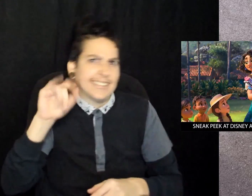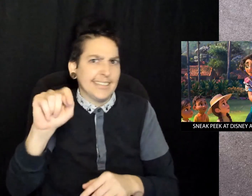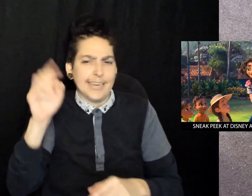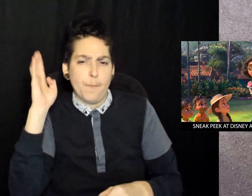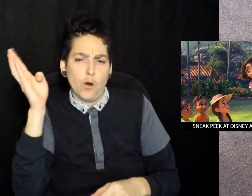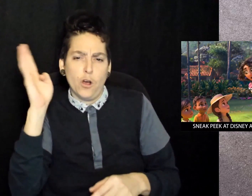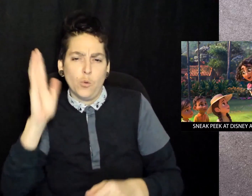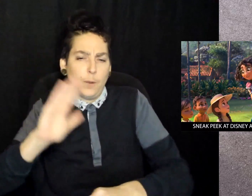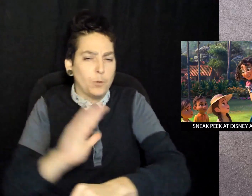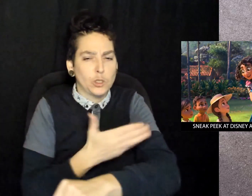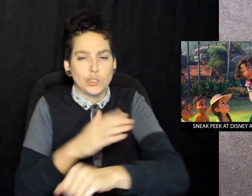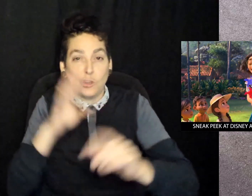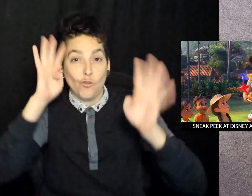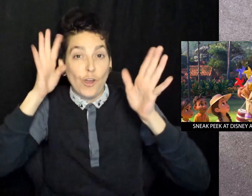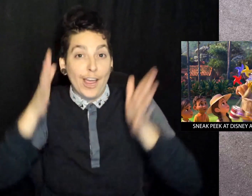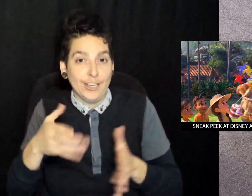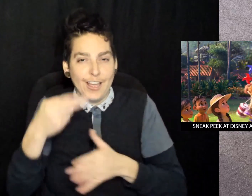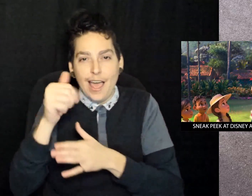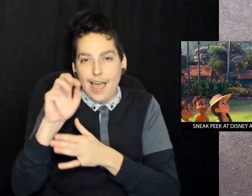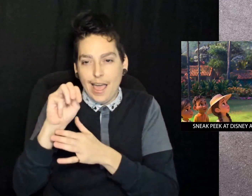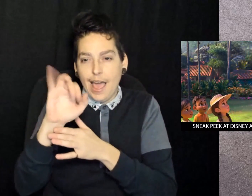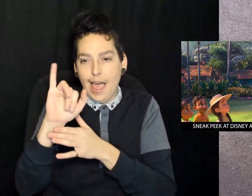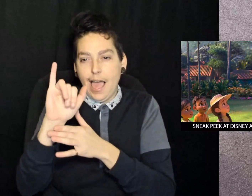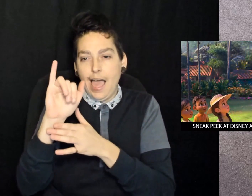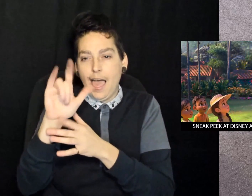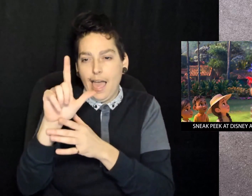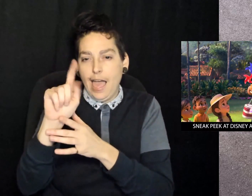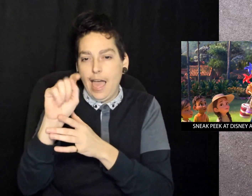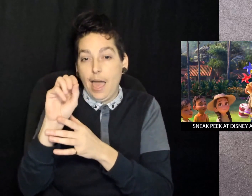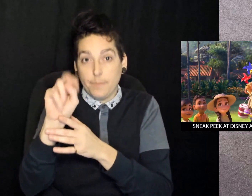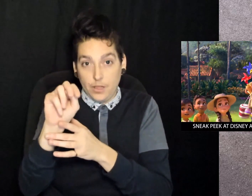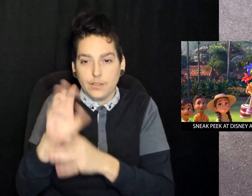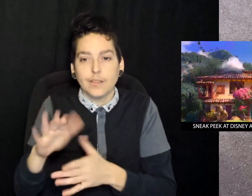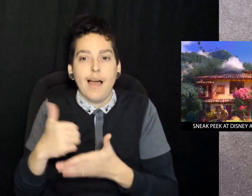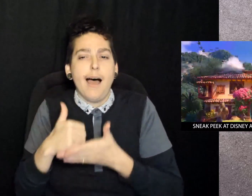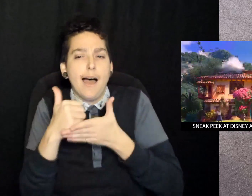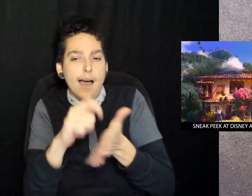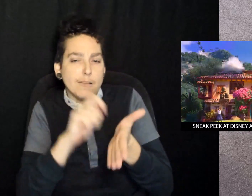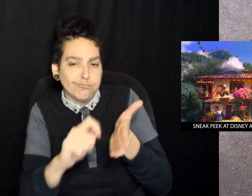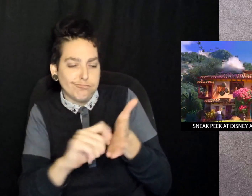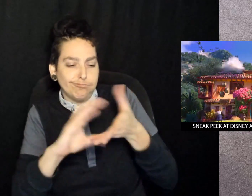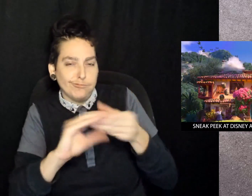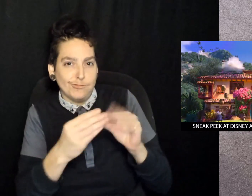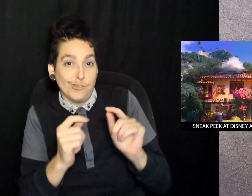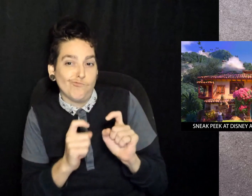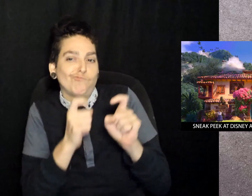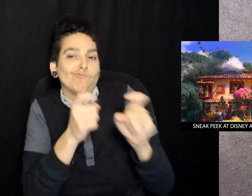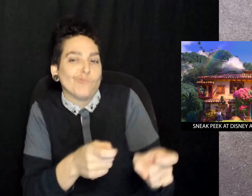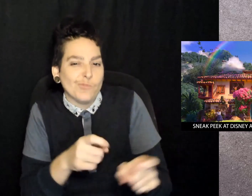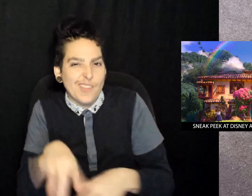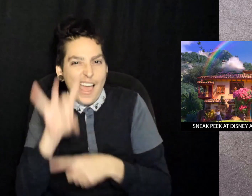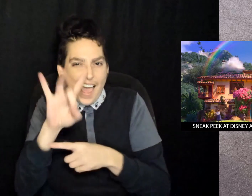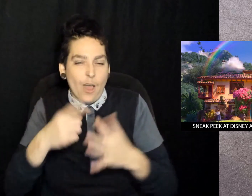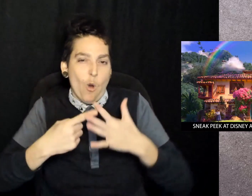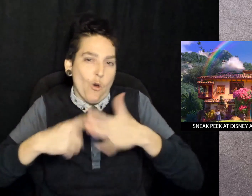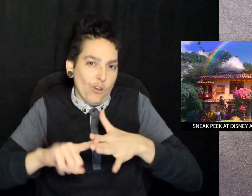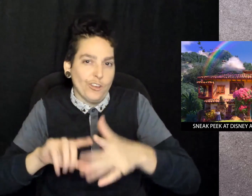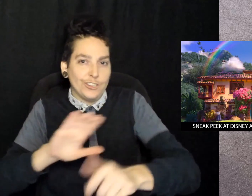But Manuel Miranda, creator of the hit Broadway musical Hamilton, helped write the story and contributed eight